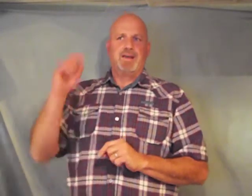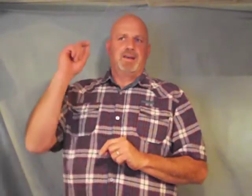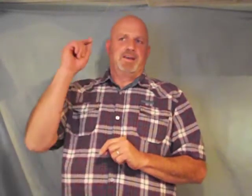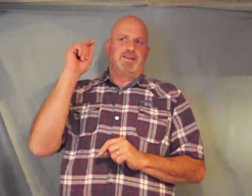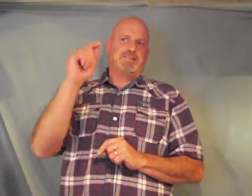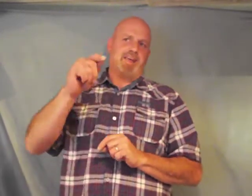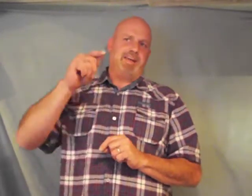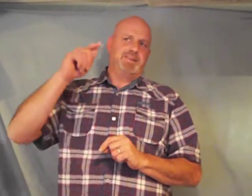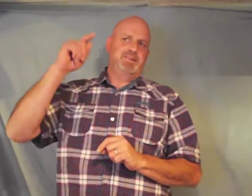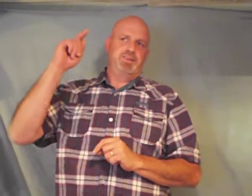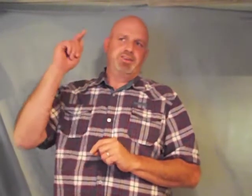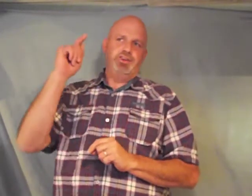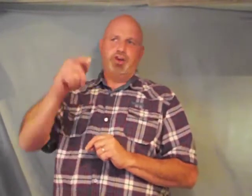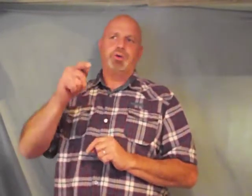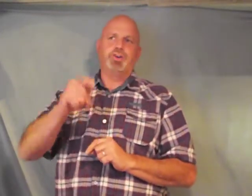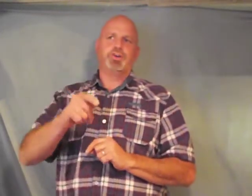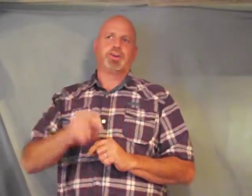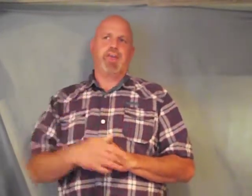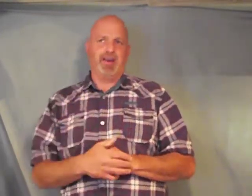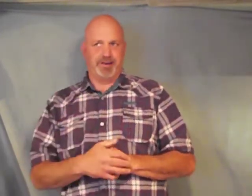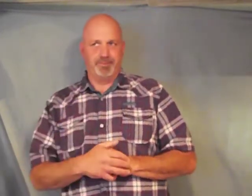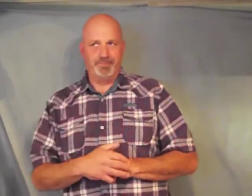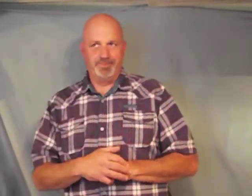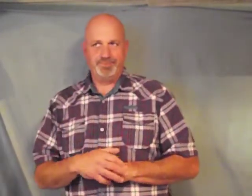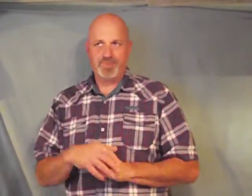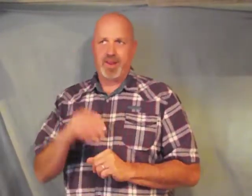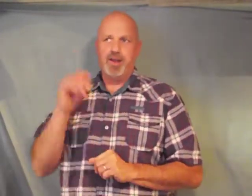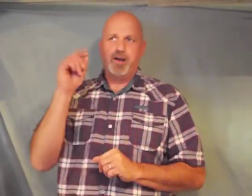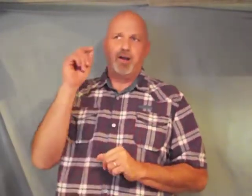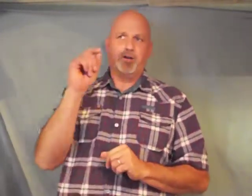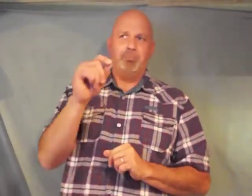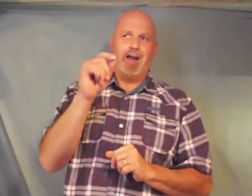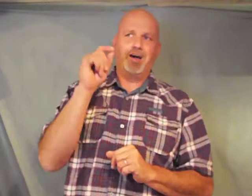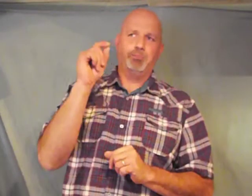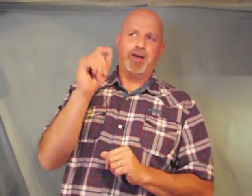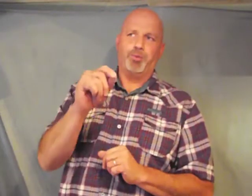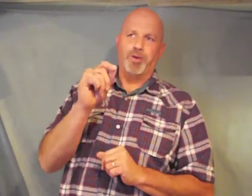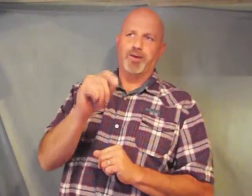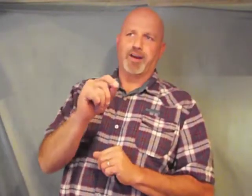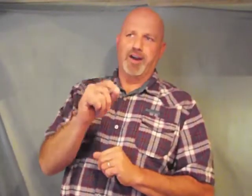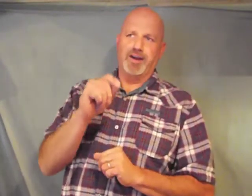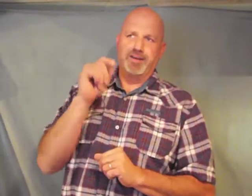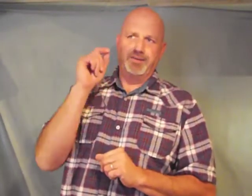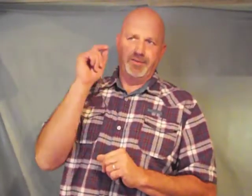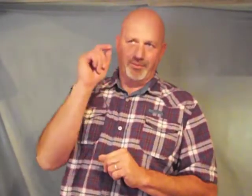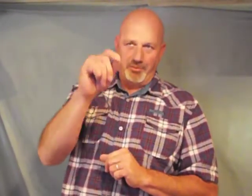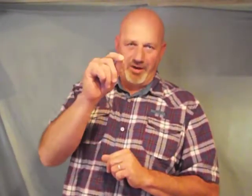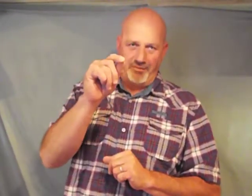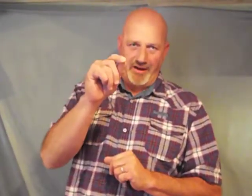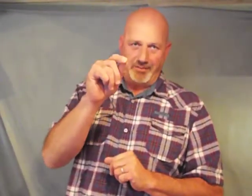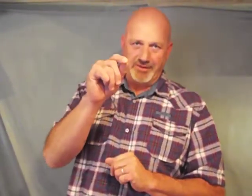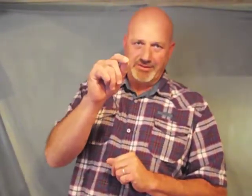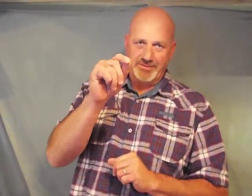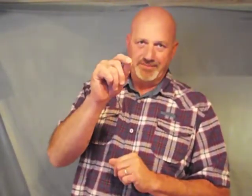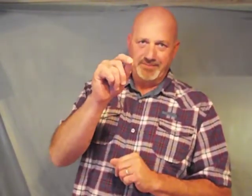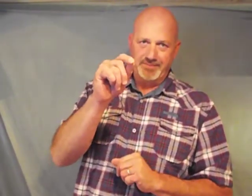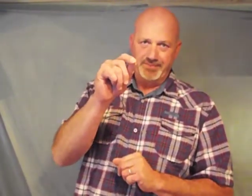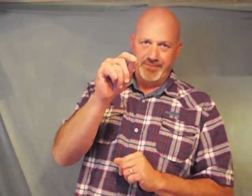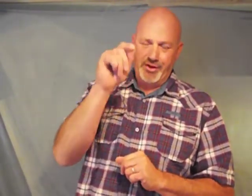Satan you and your kingdom are bound by the word of God from our families you